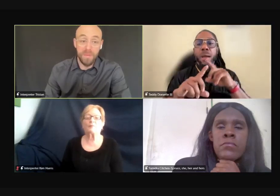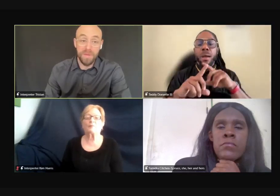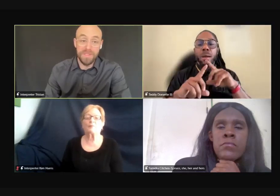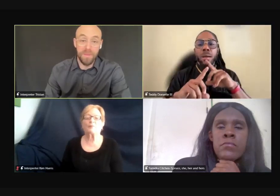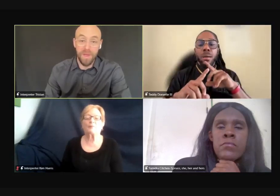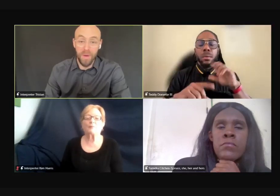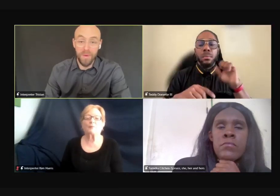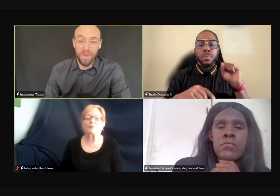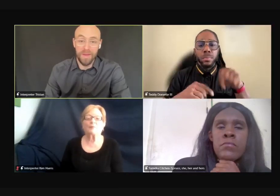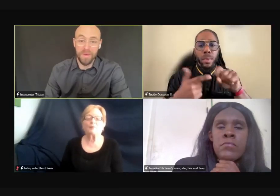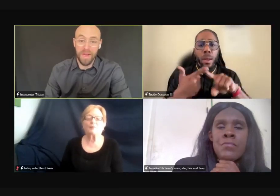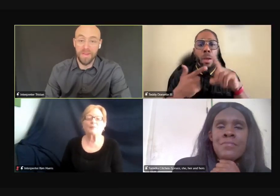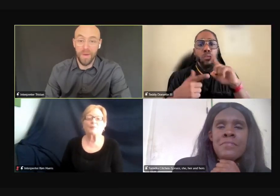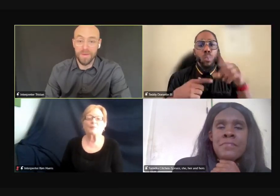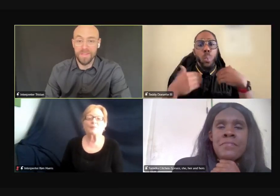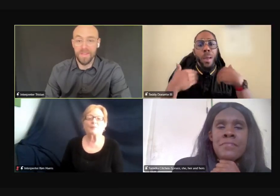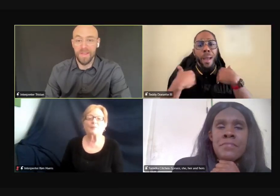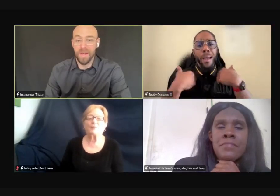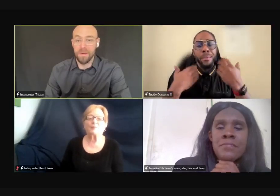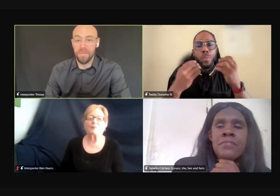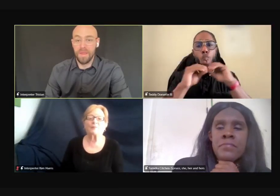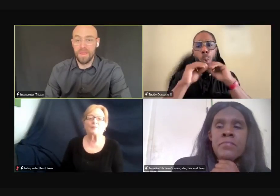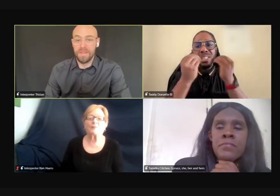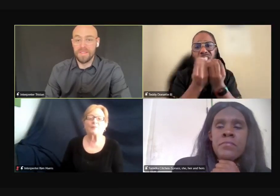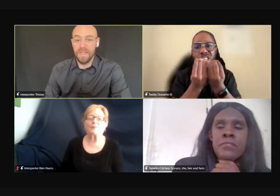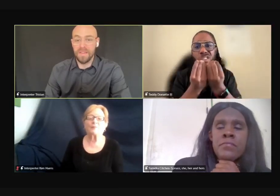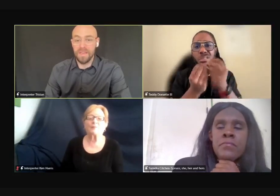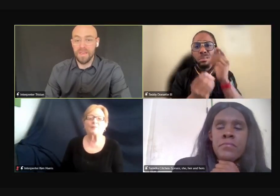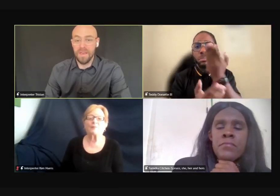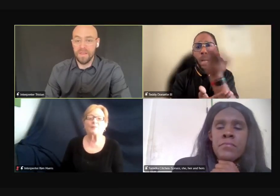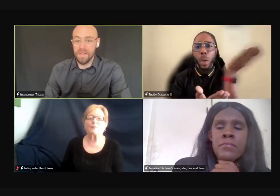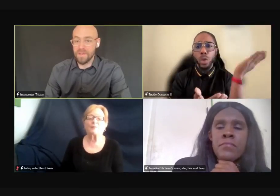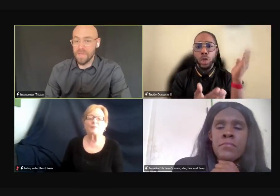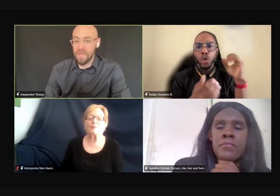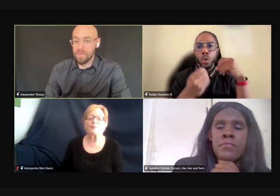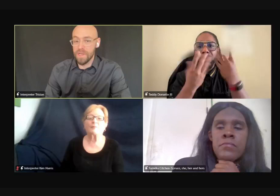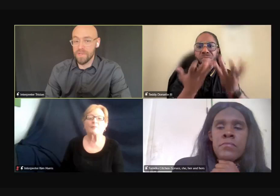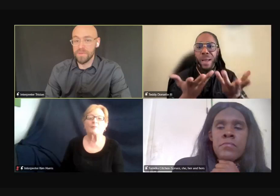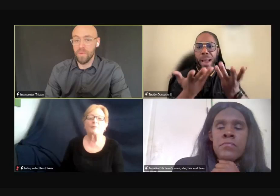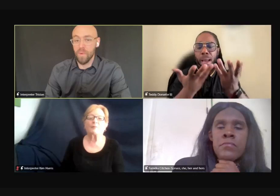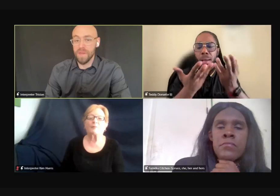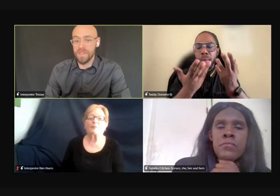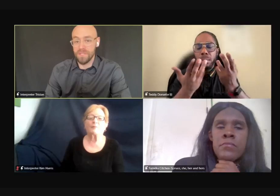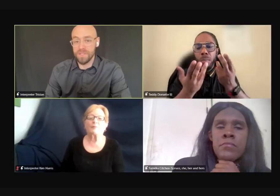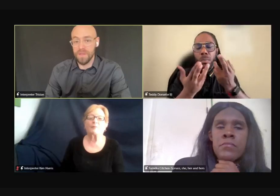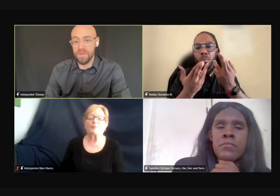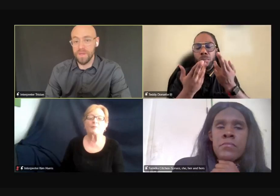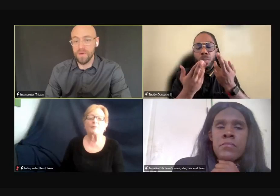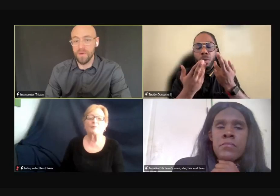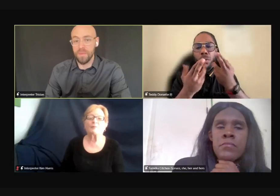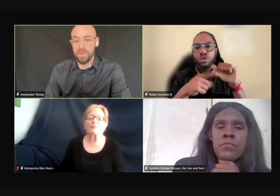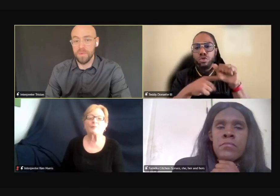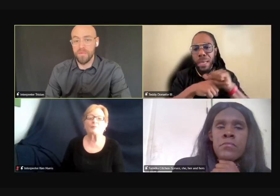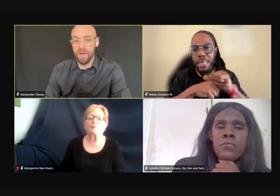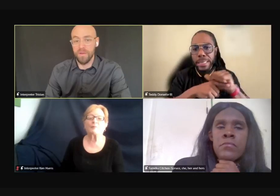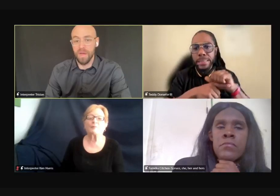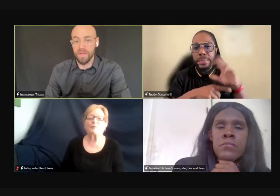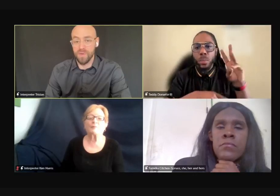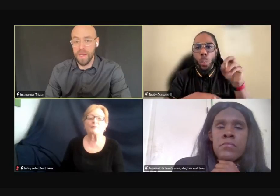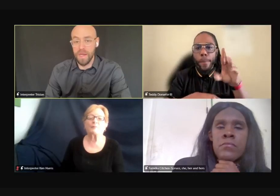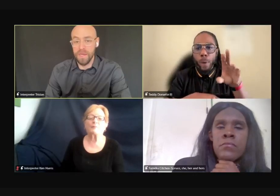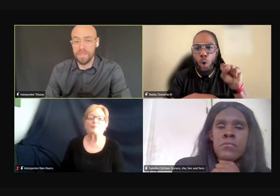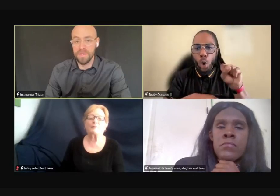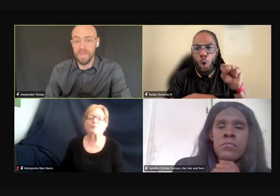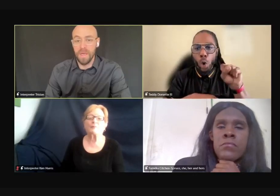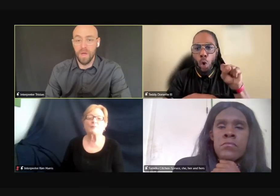you know of anyone, please let me know, but I don't. Um, secondly, at times, in terms of organizations out there who are able to provide,